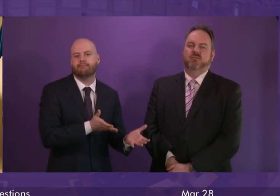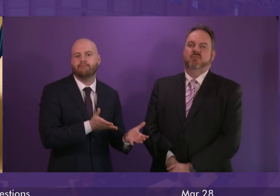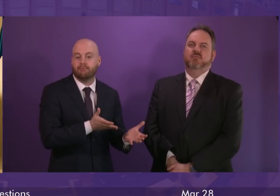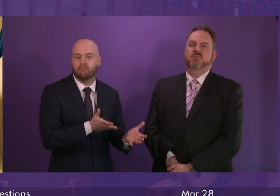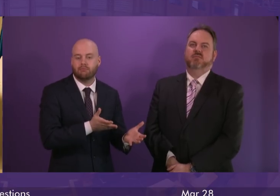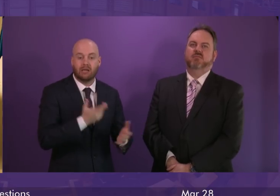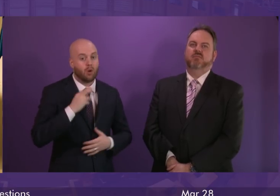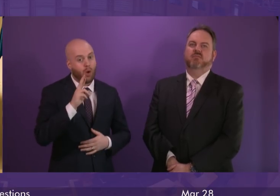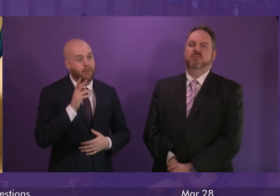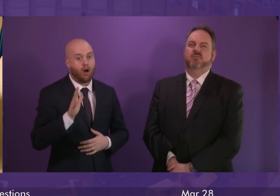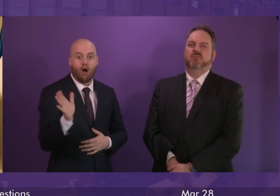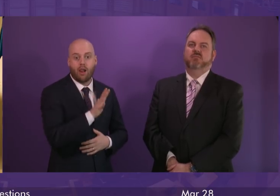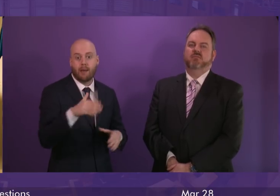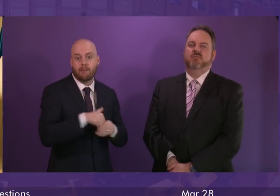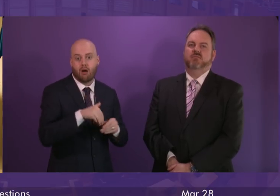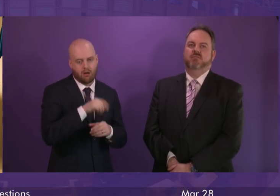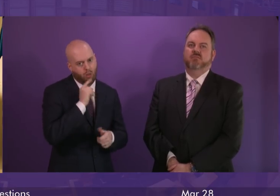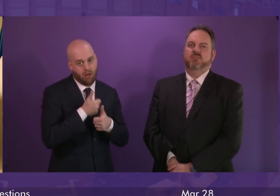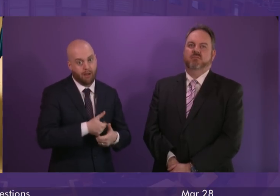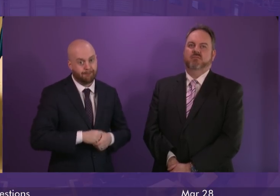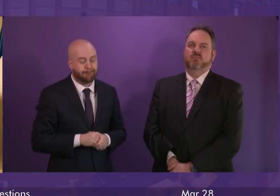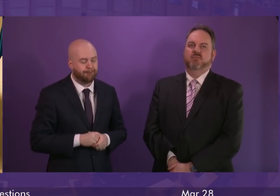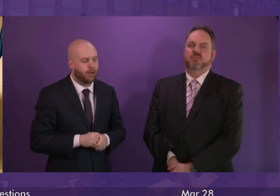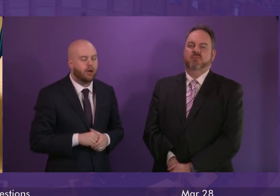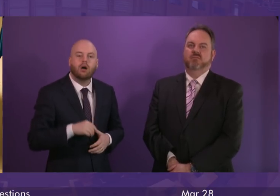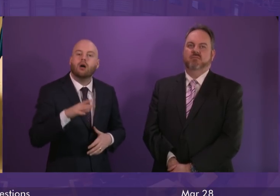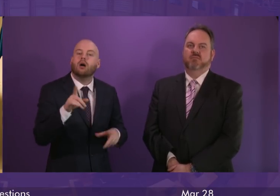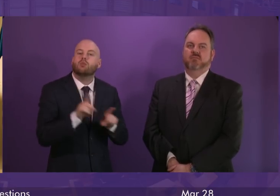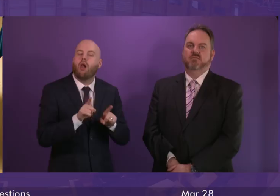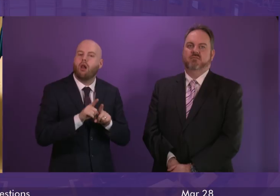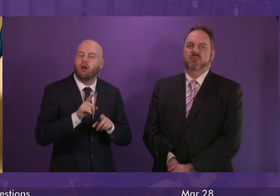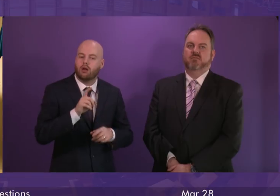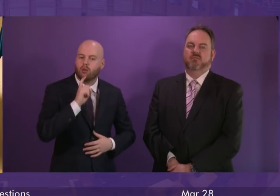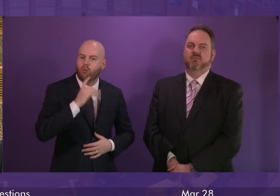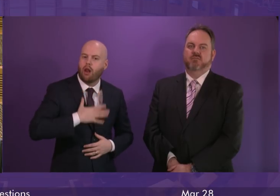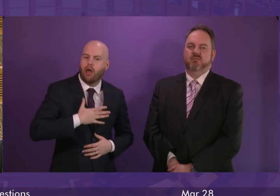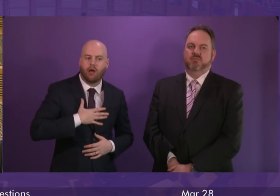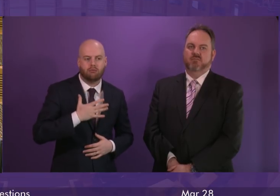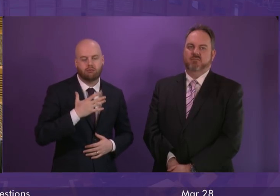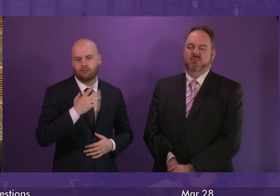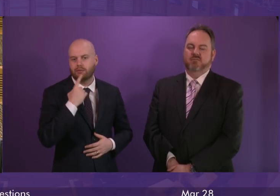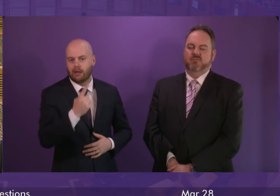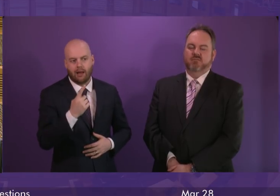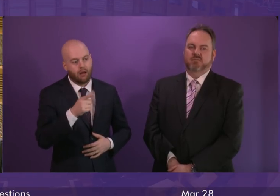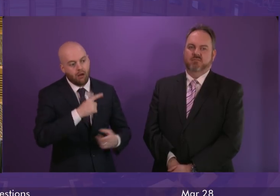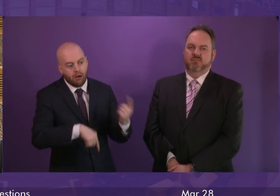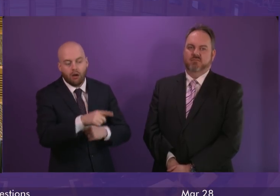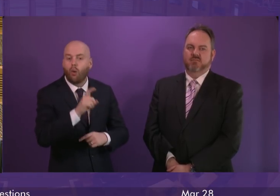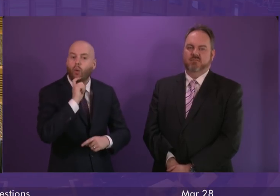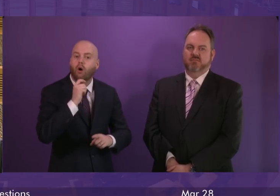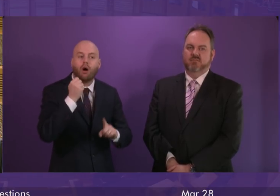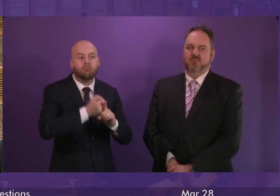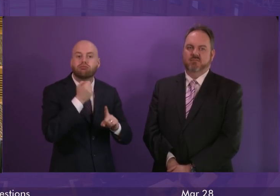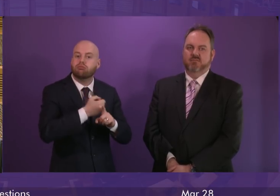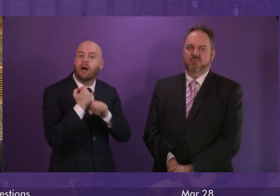will play their part in that. Can I just take the opportunity though to commend all those who have campaigned for this policy, in particular